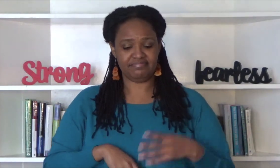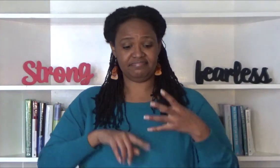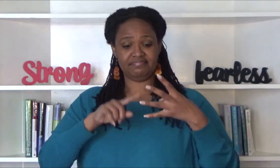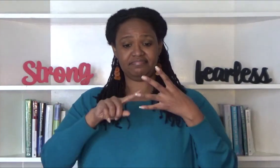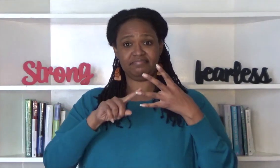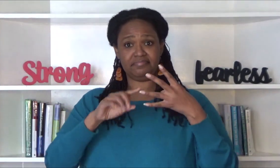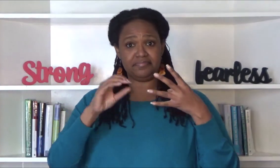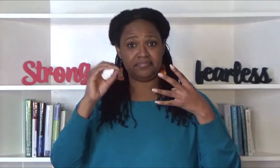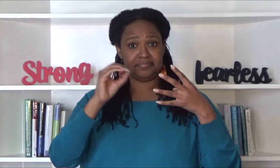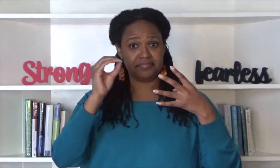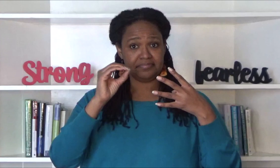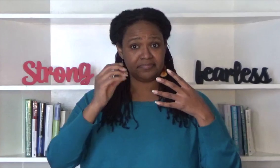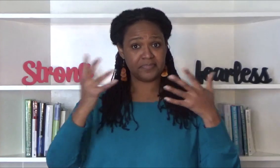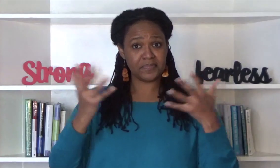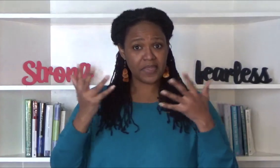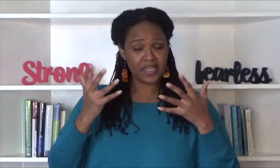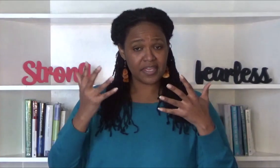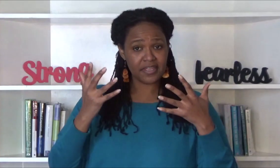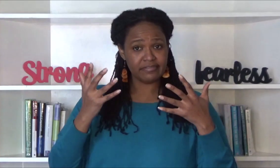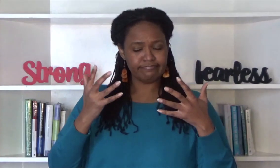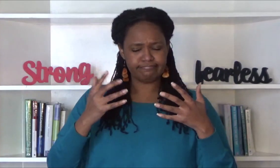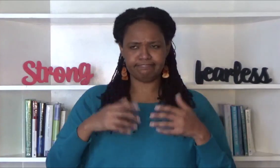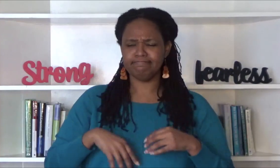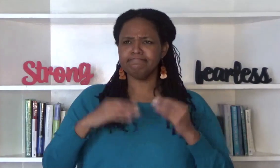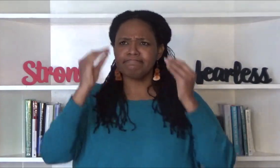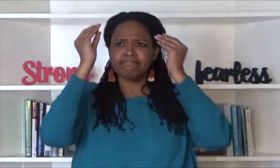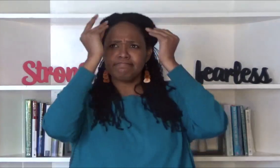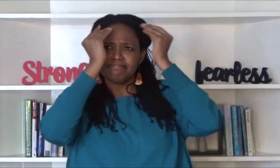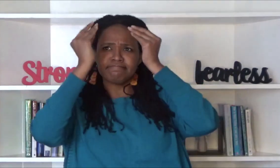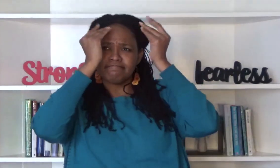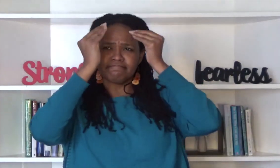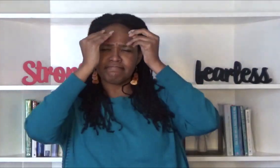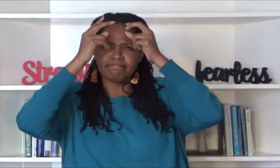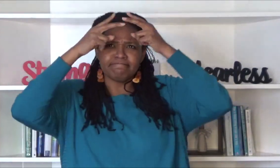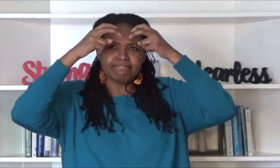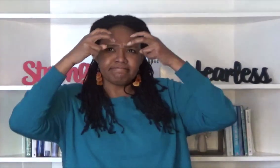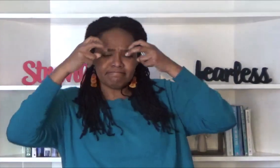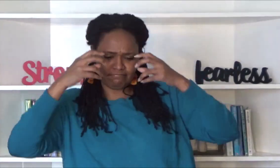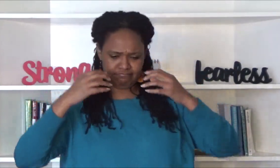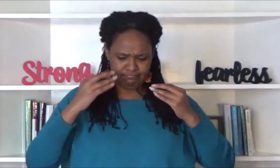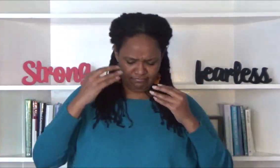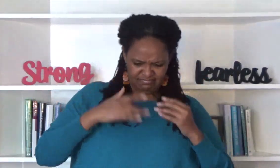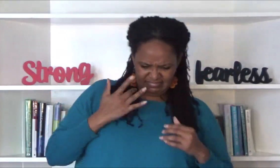o is to observe your thoughts and feelings